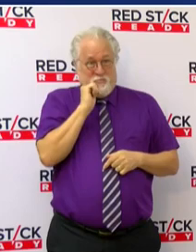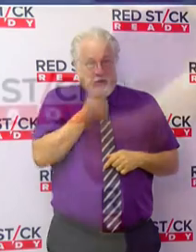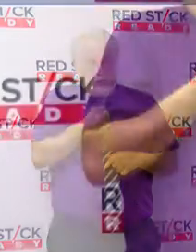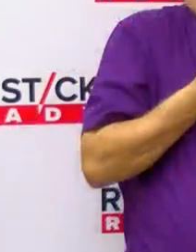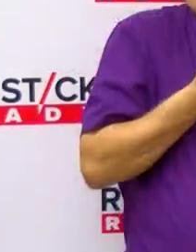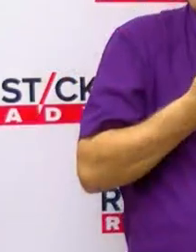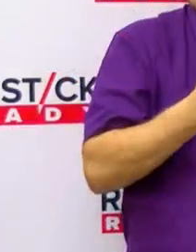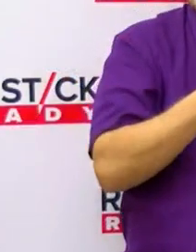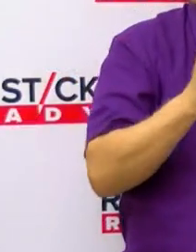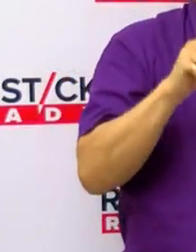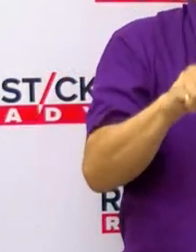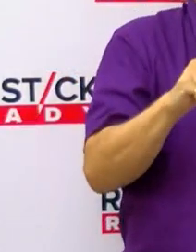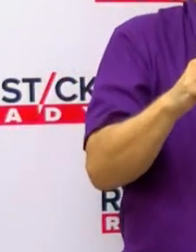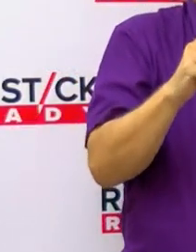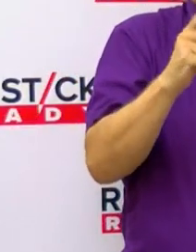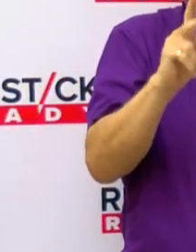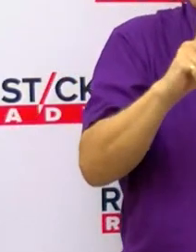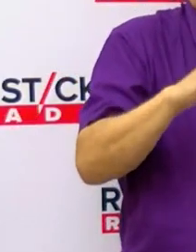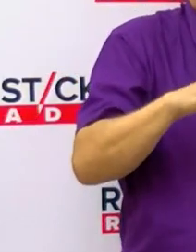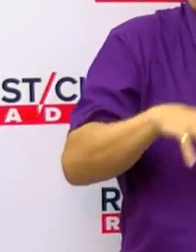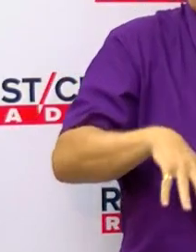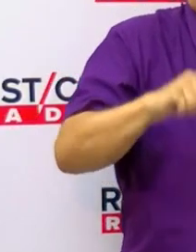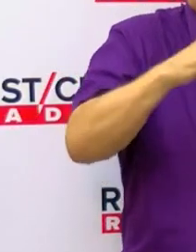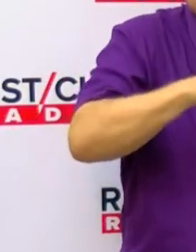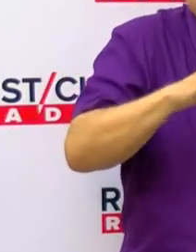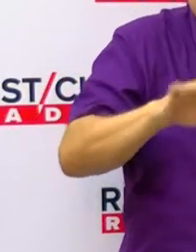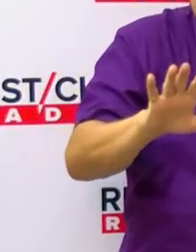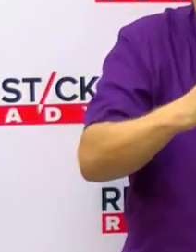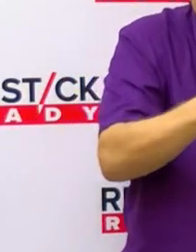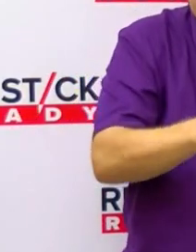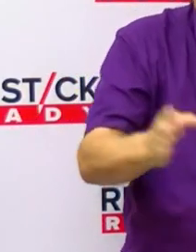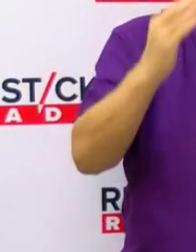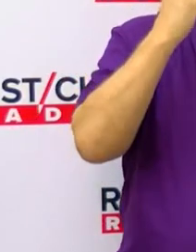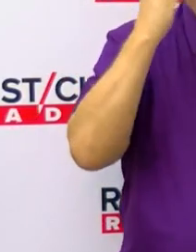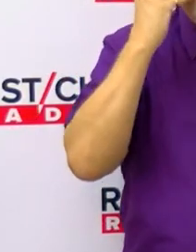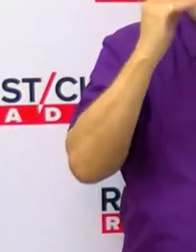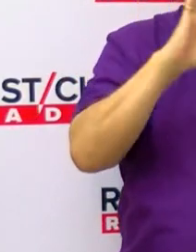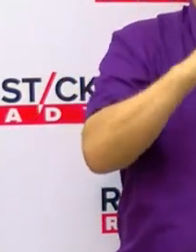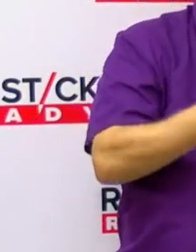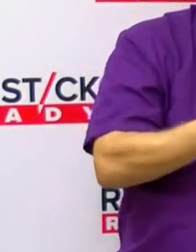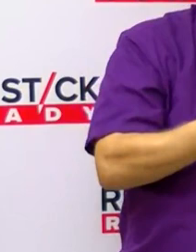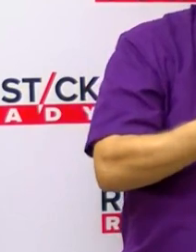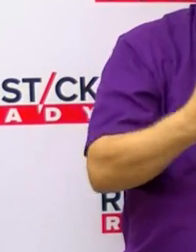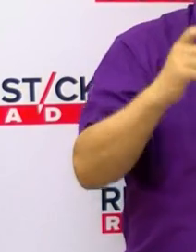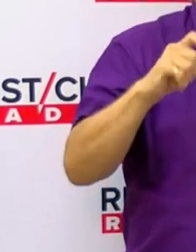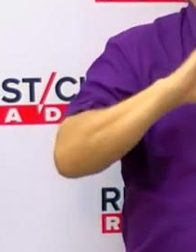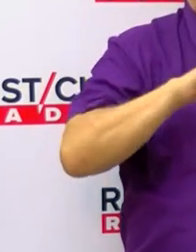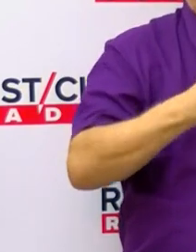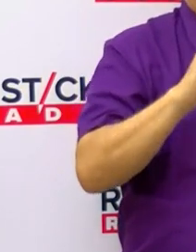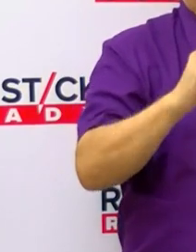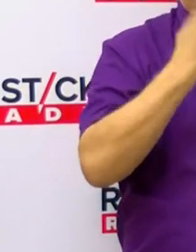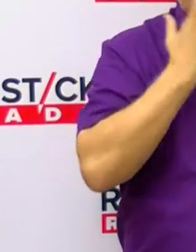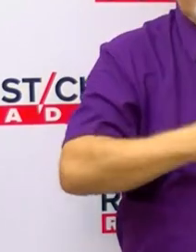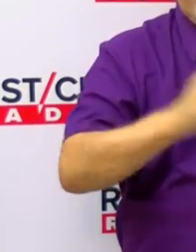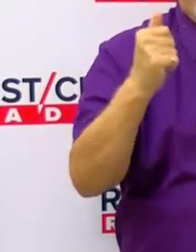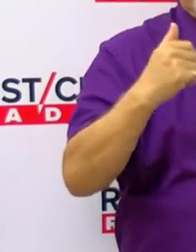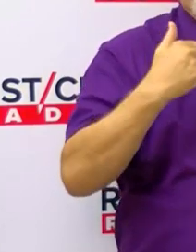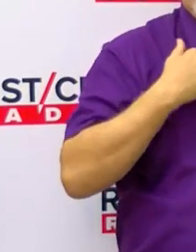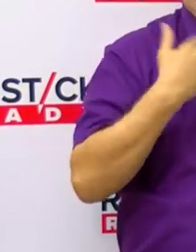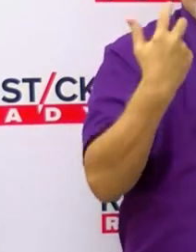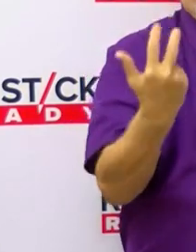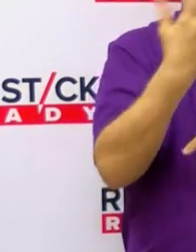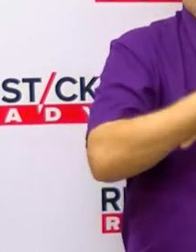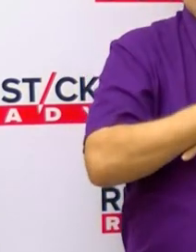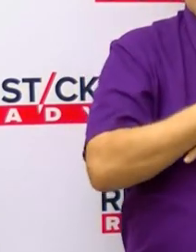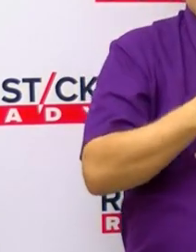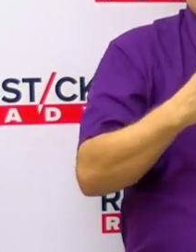and we need everyone to take this time to prepare your homes and your families. We should all do our best to have a three-day